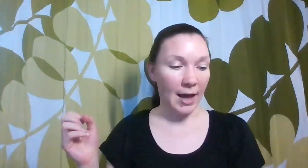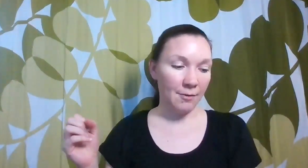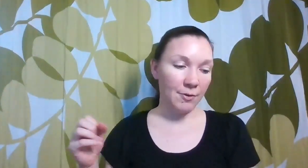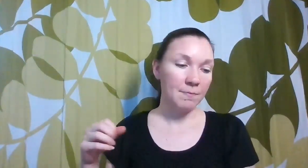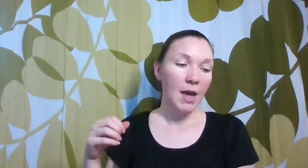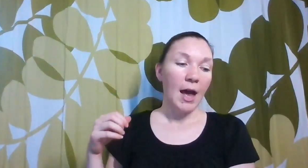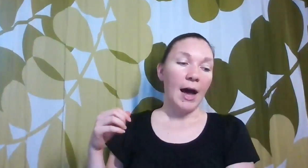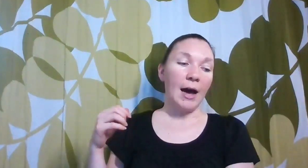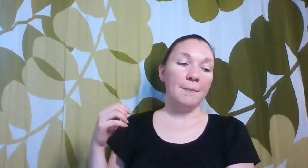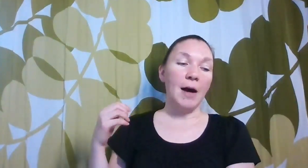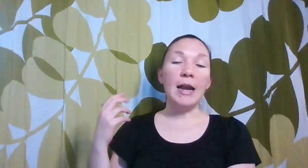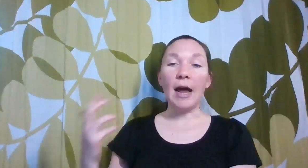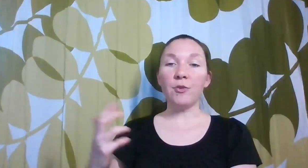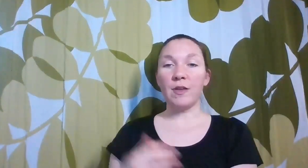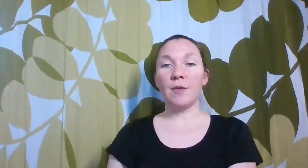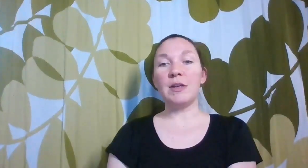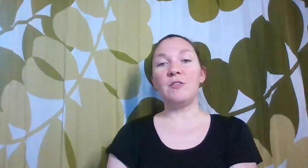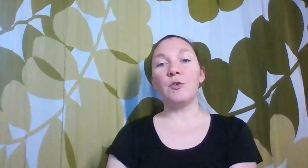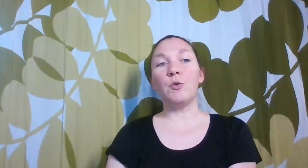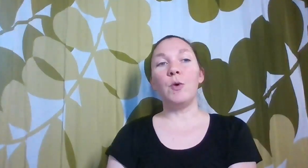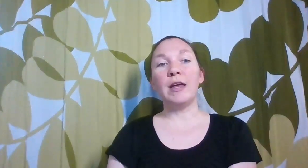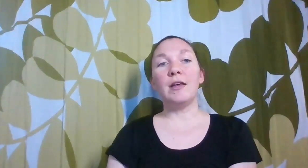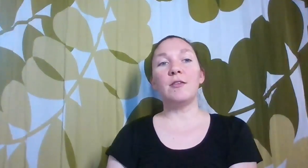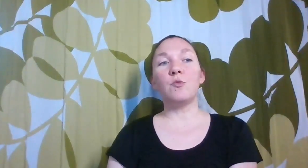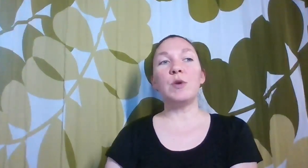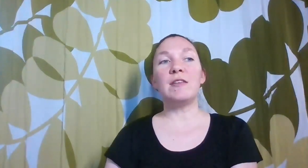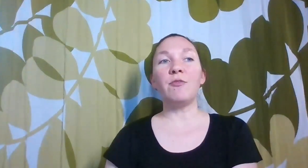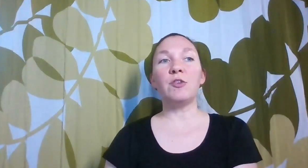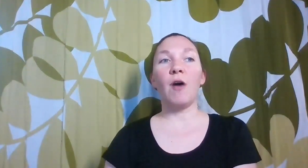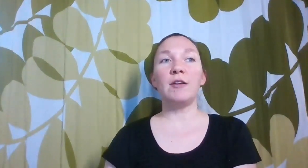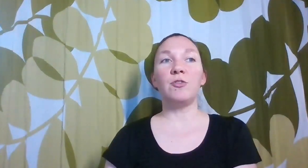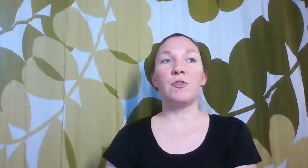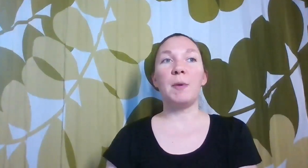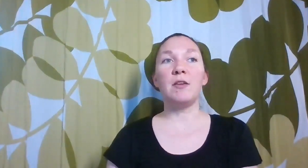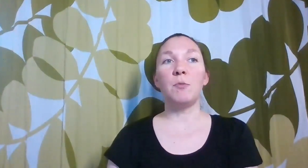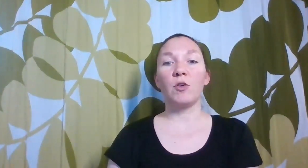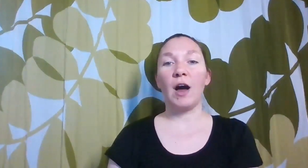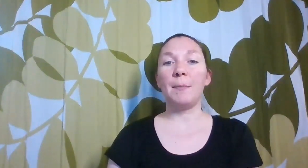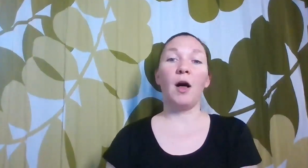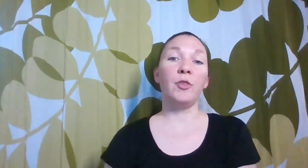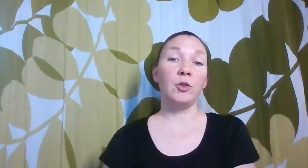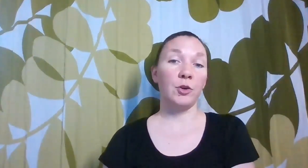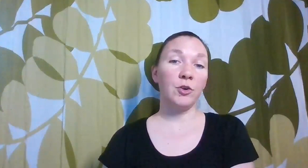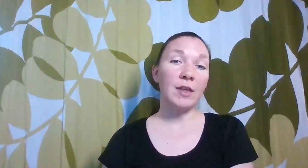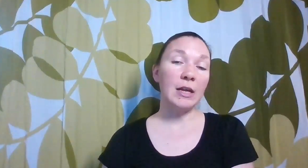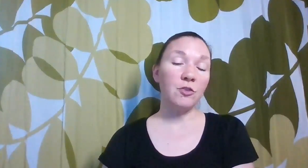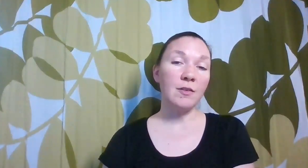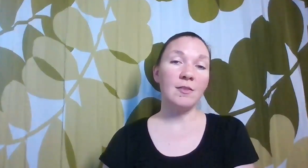life. Another thing that we do is we definitely try to spend more time on the learner's interests.